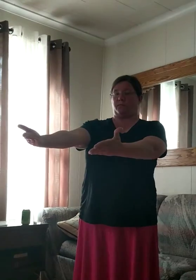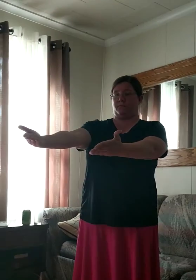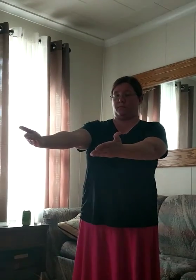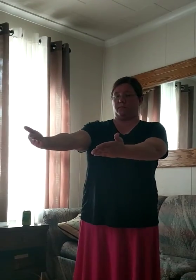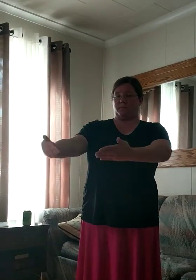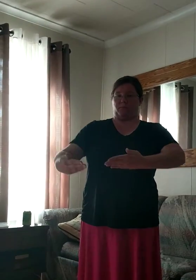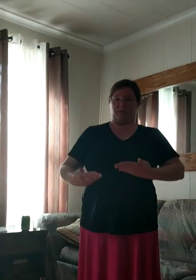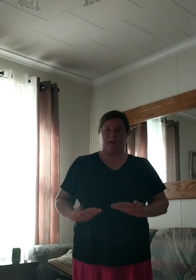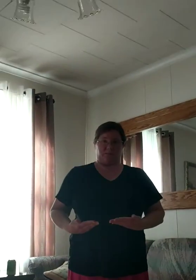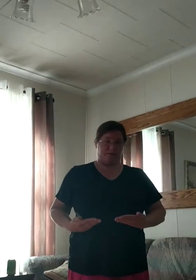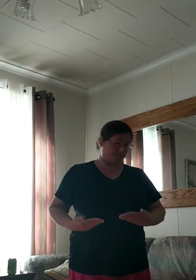Bringing them in.